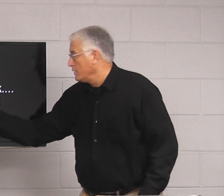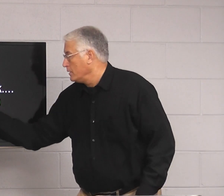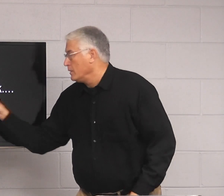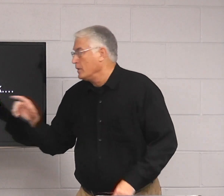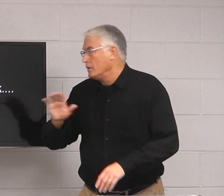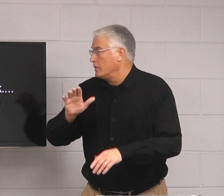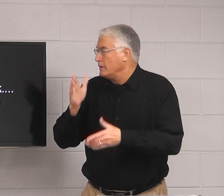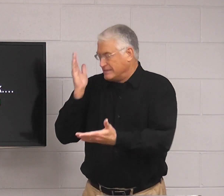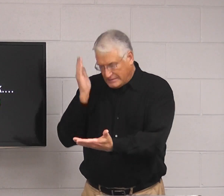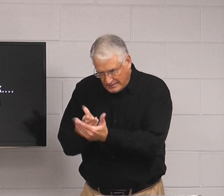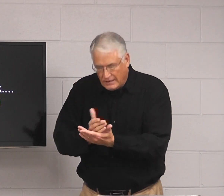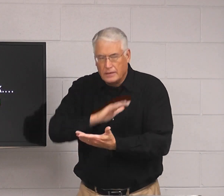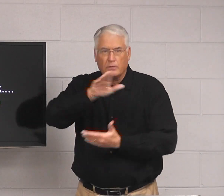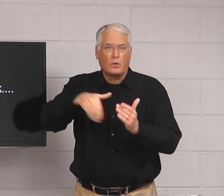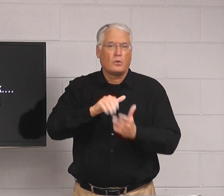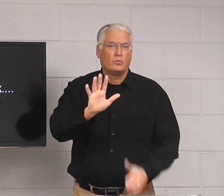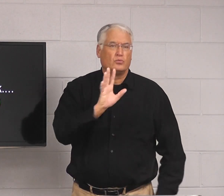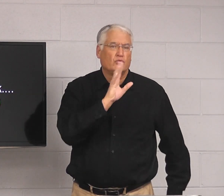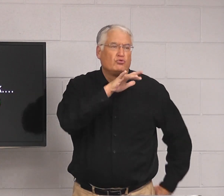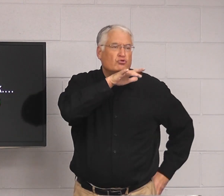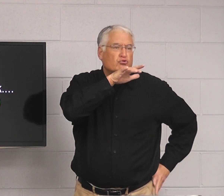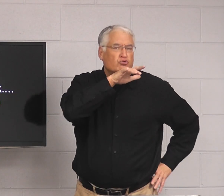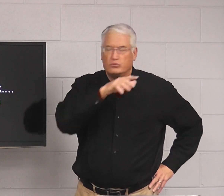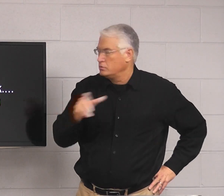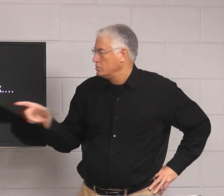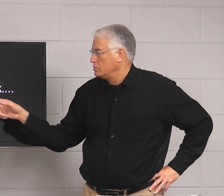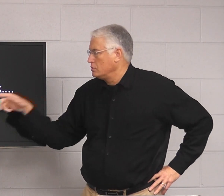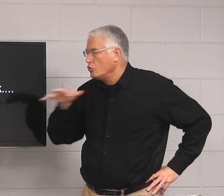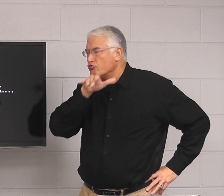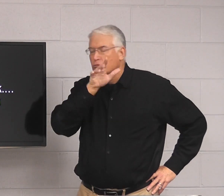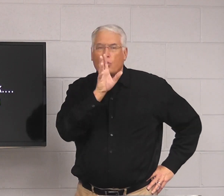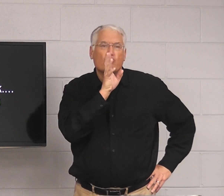This one's from the CEV. says, stop all of your dirty talk.